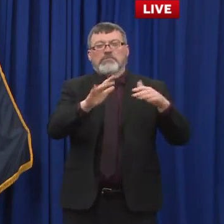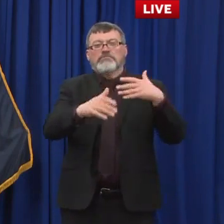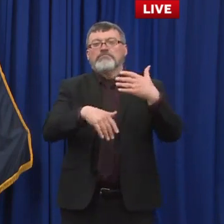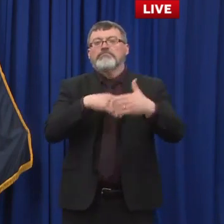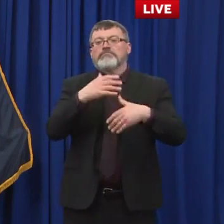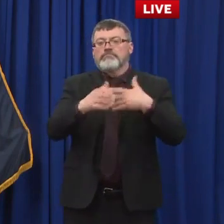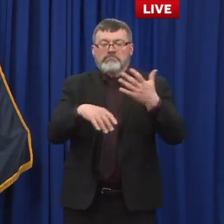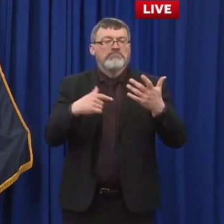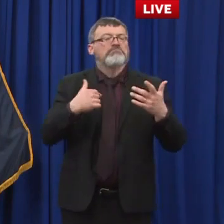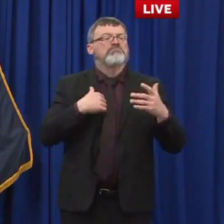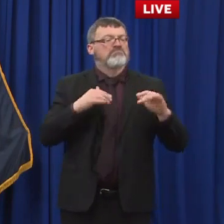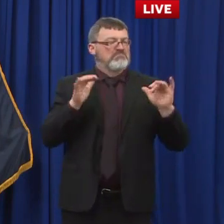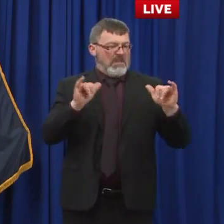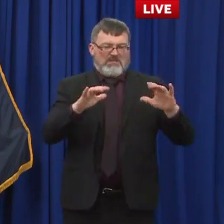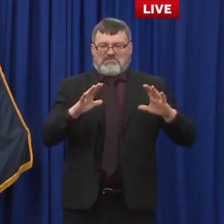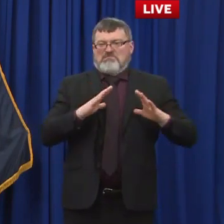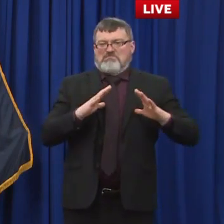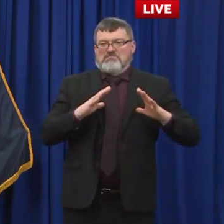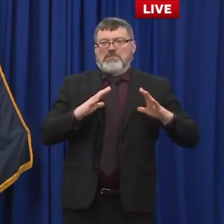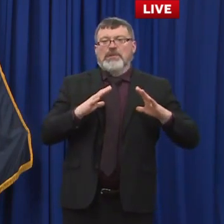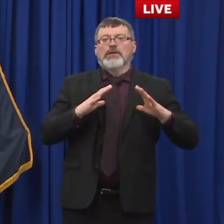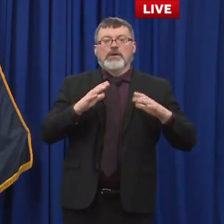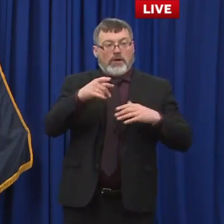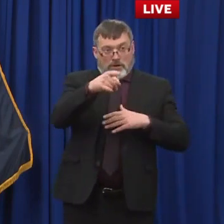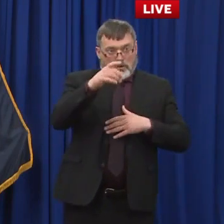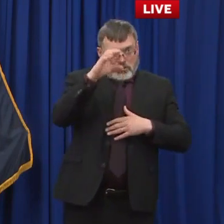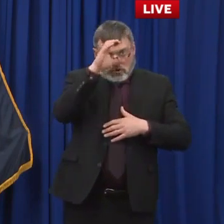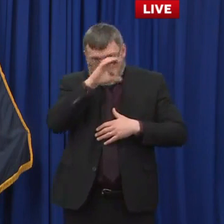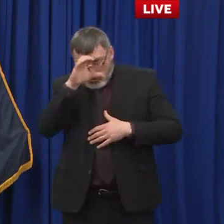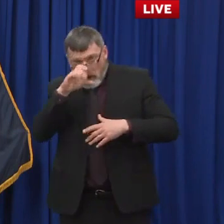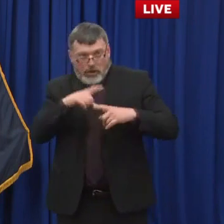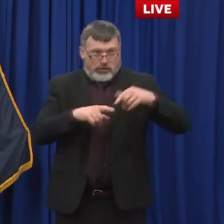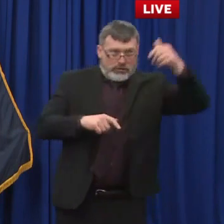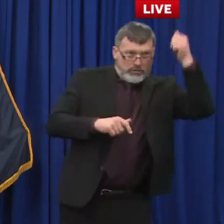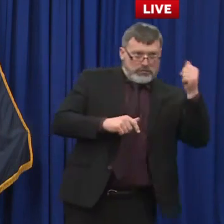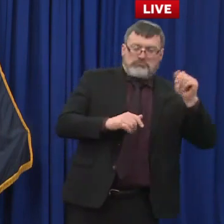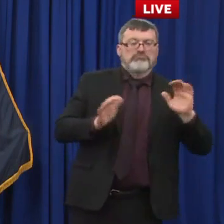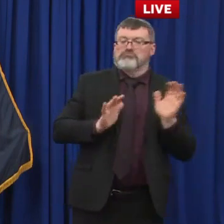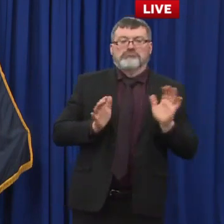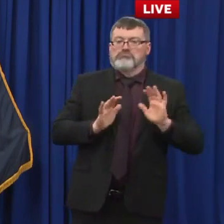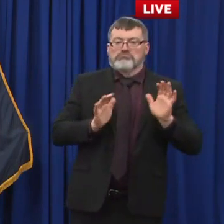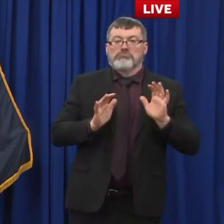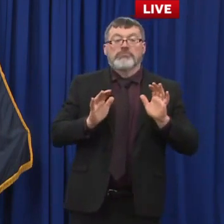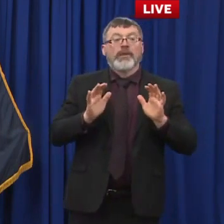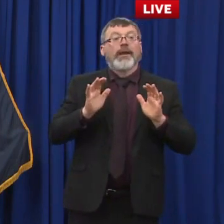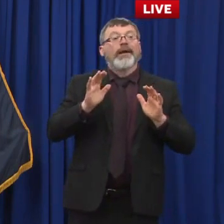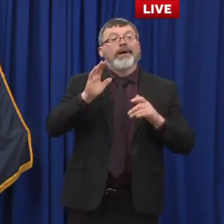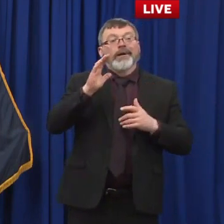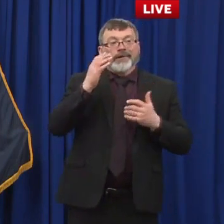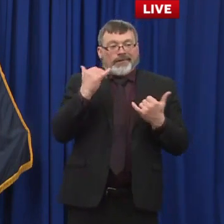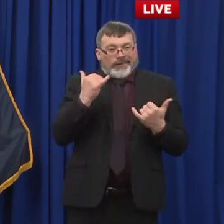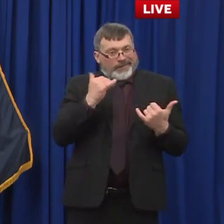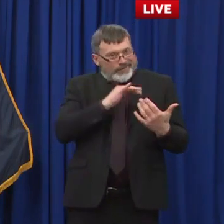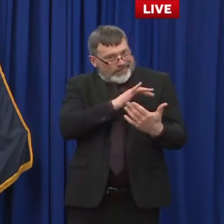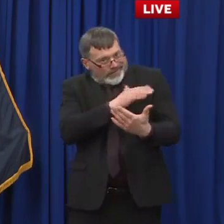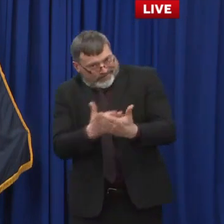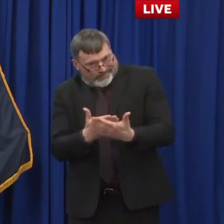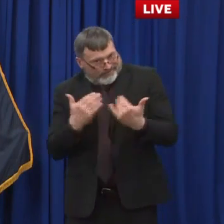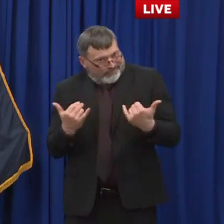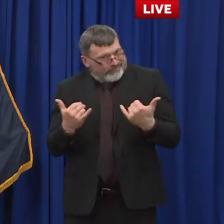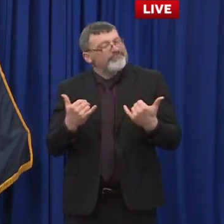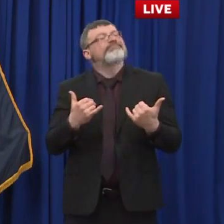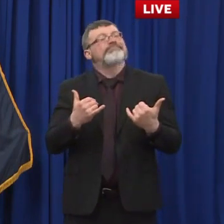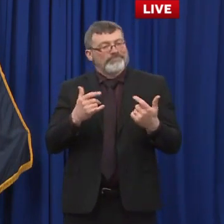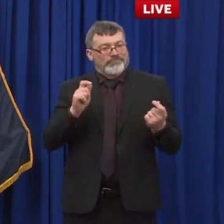But our economy has come absolutely roaring back. And today there are, as was mentioned, thousands of job shortages. So in